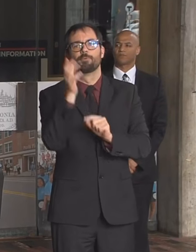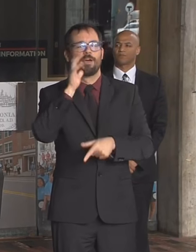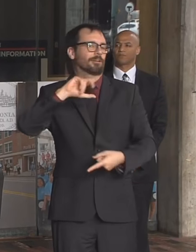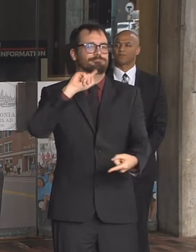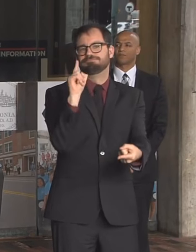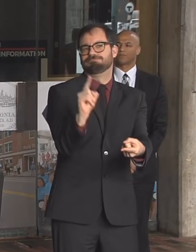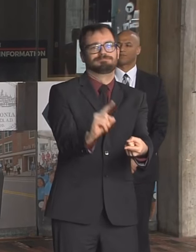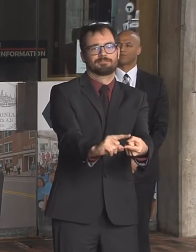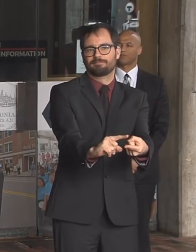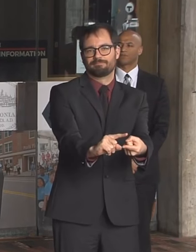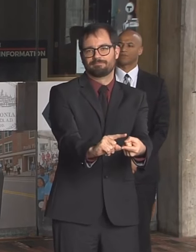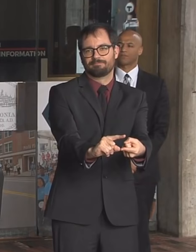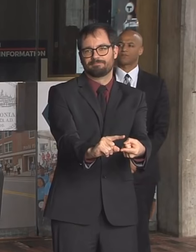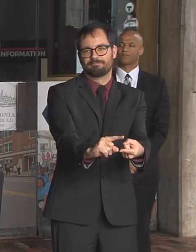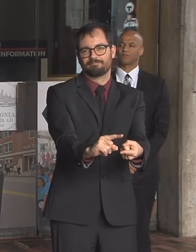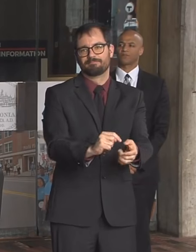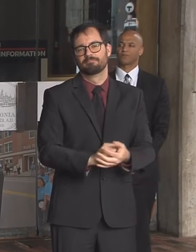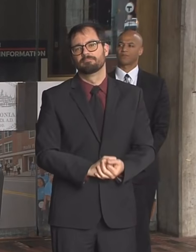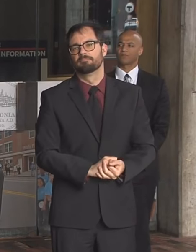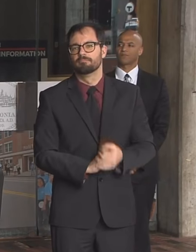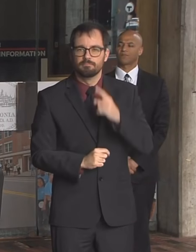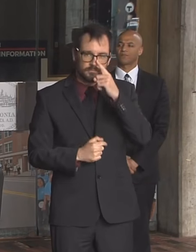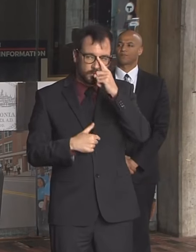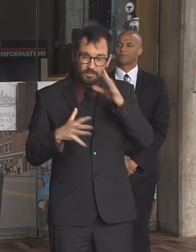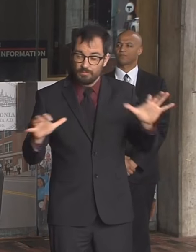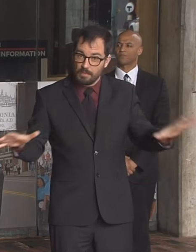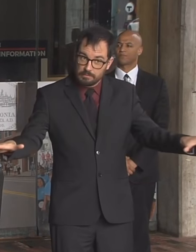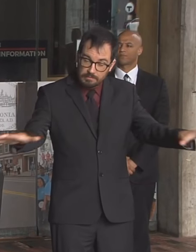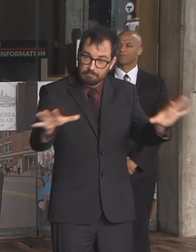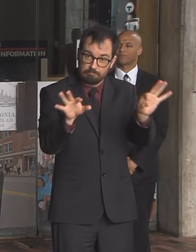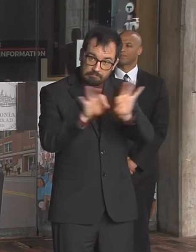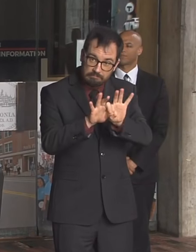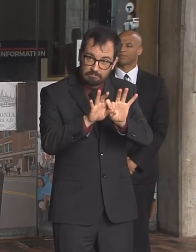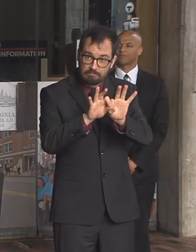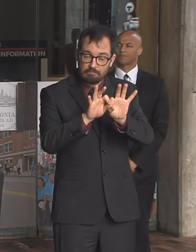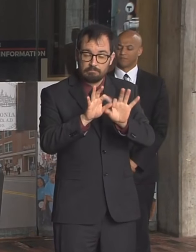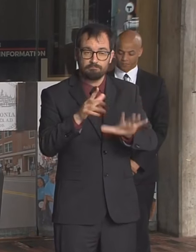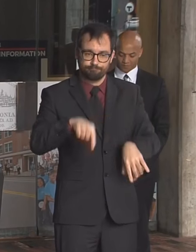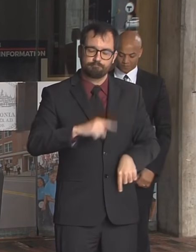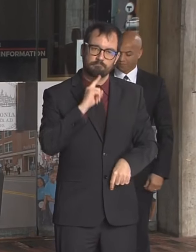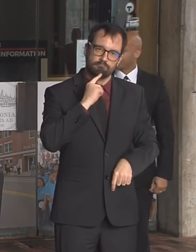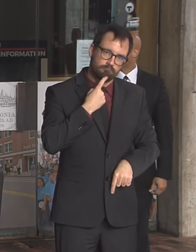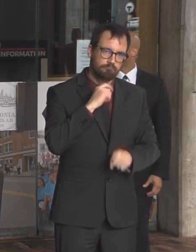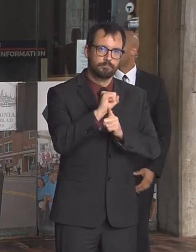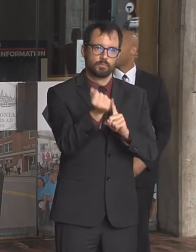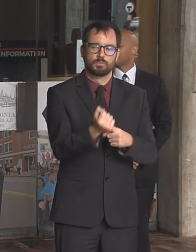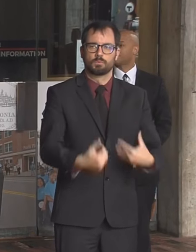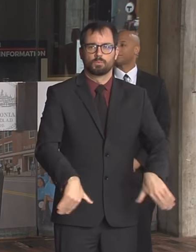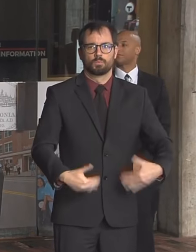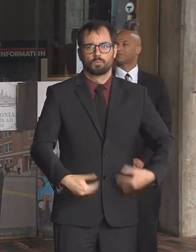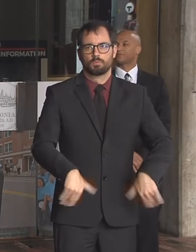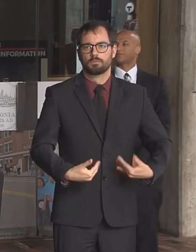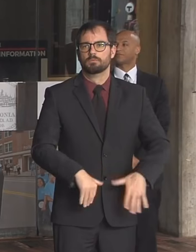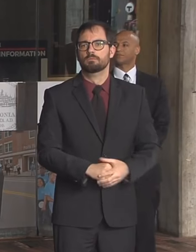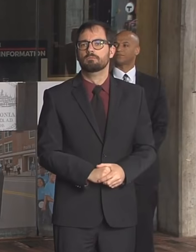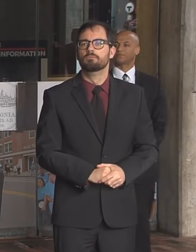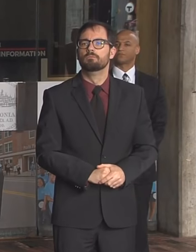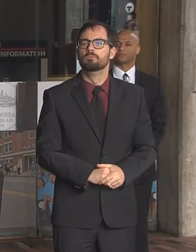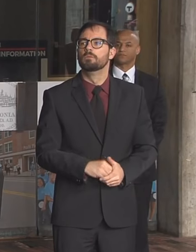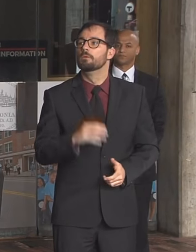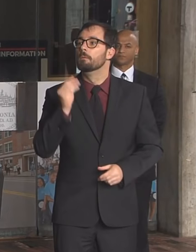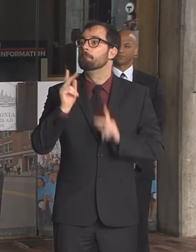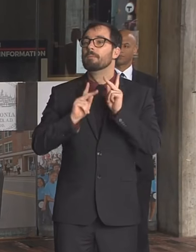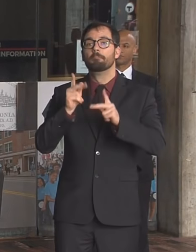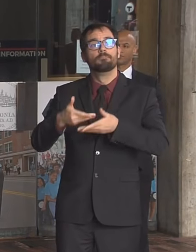to understand the seriousness of it. For people experiencing homelessness, we have zero plans to close our shelters. But we're going to